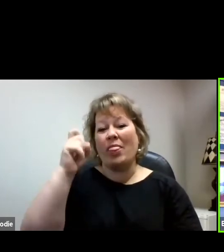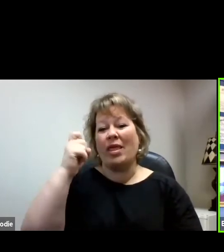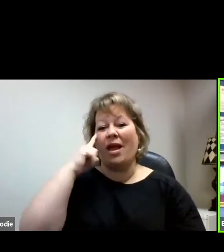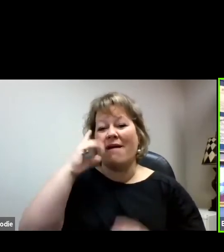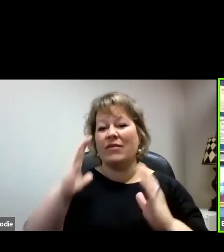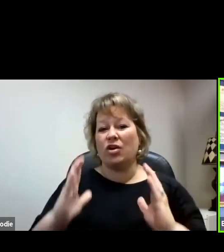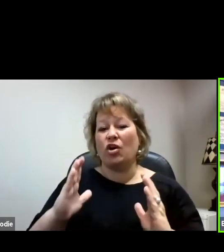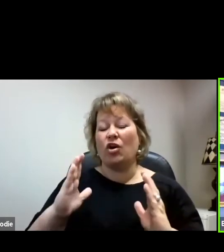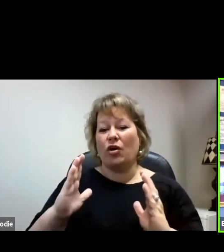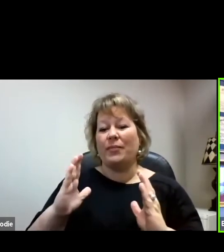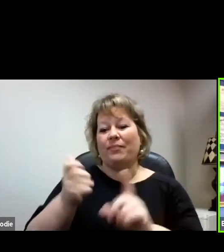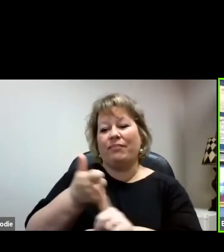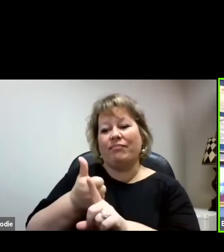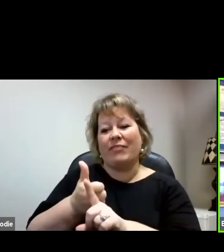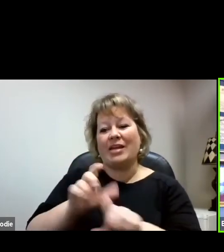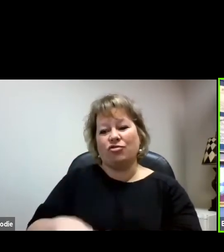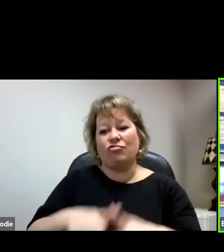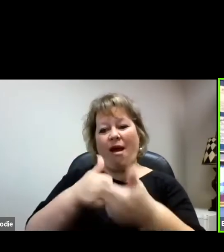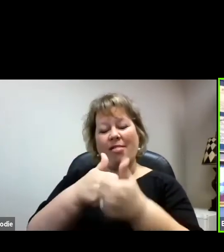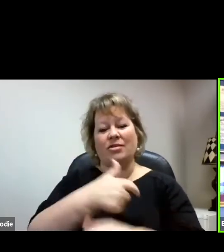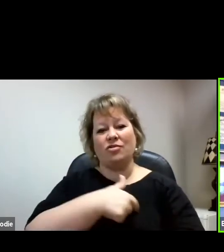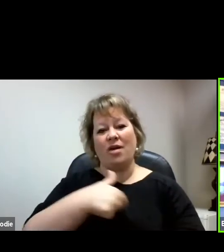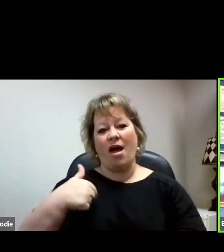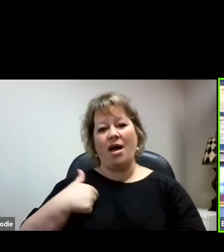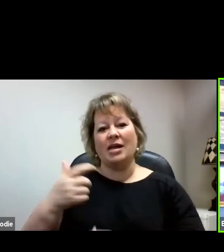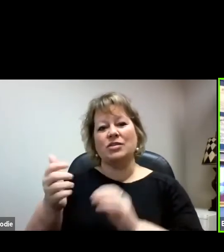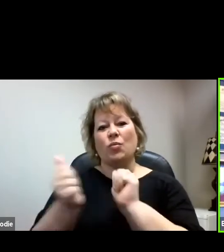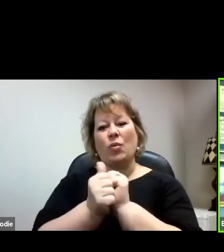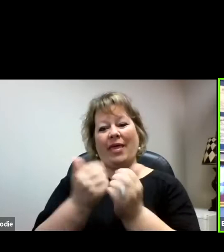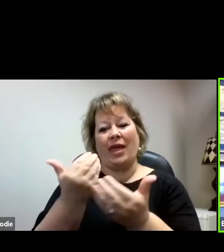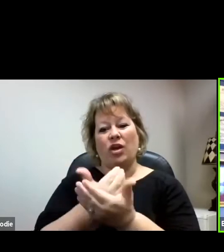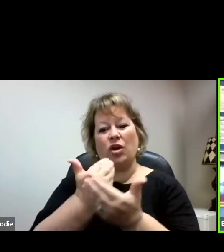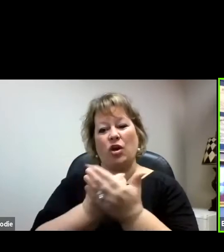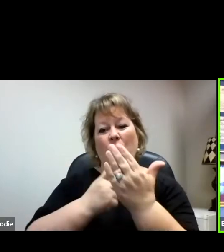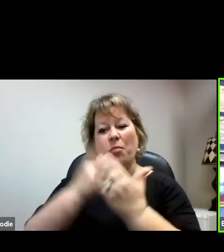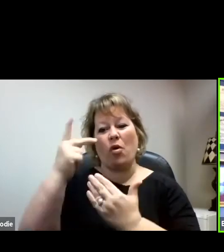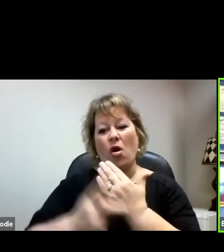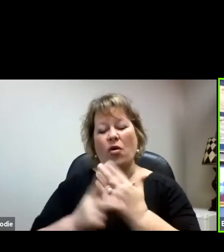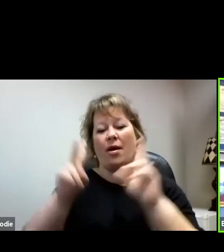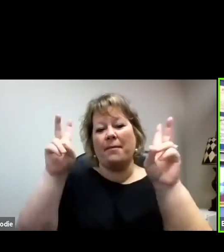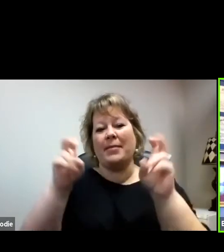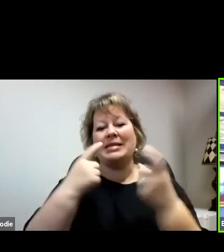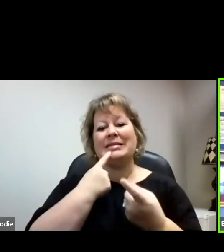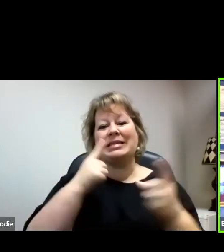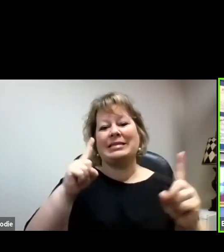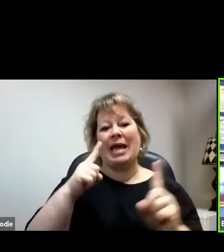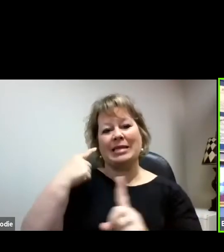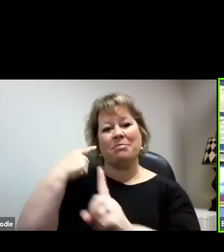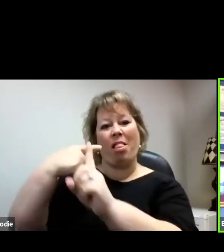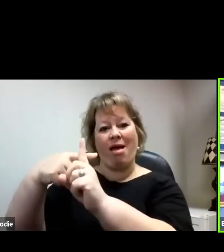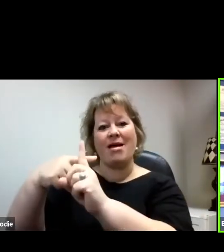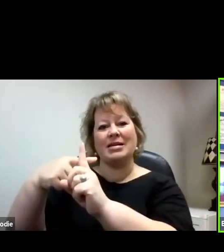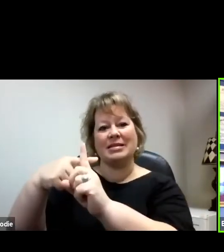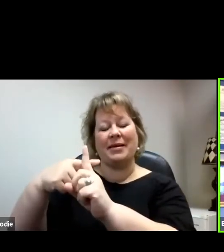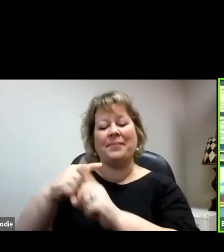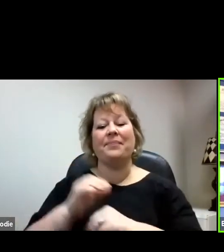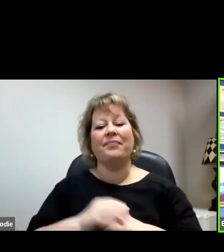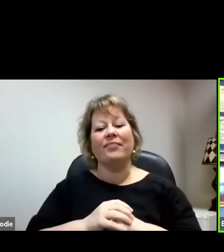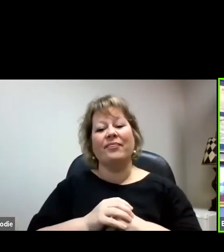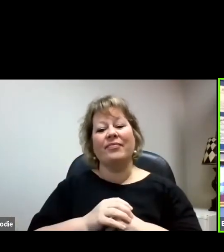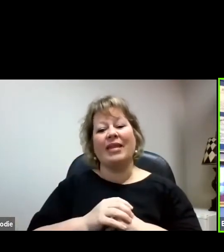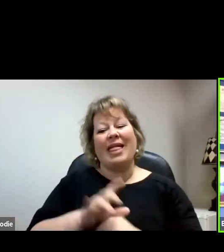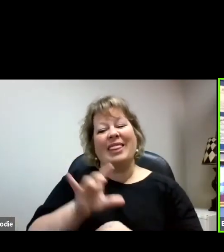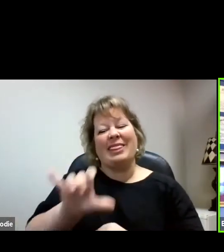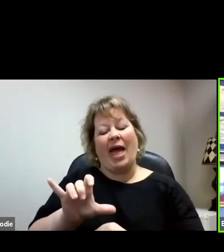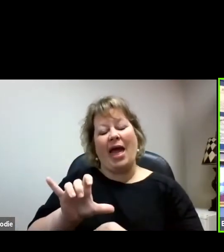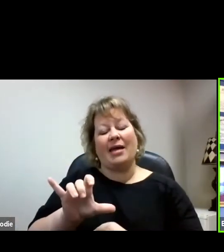challenged us with a new program, Success Plus. Success Success Plus, the main